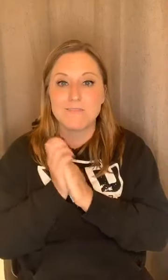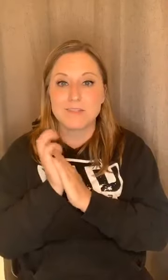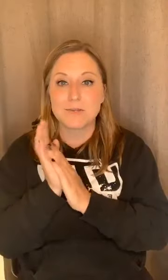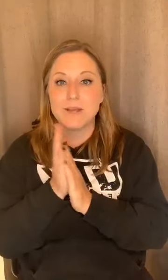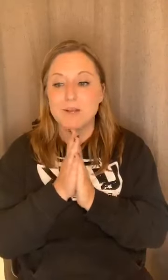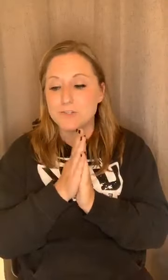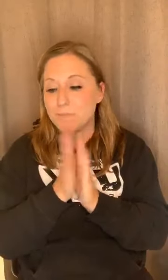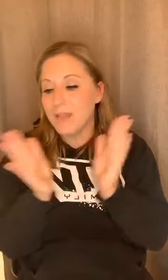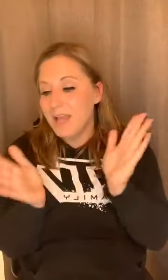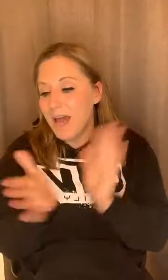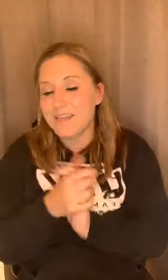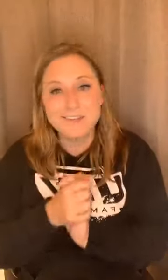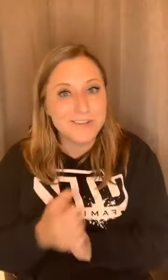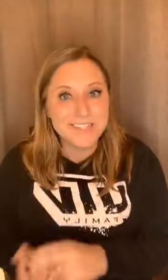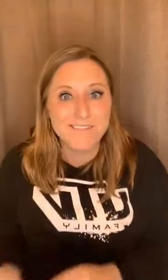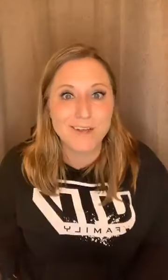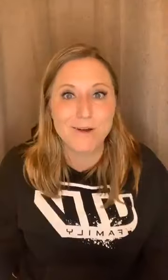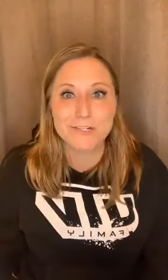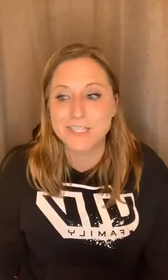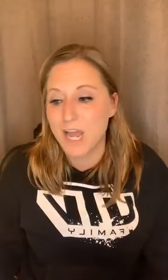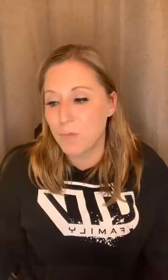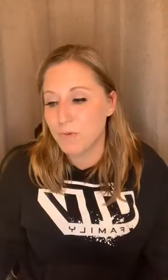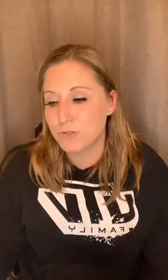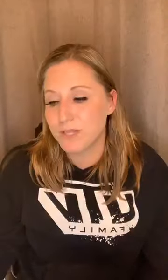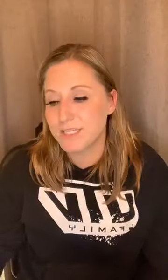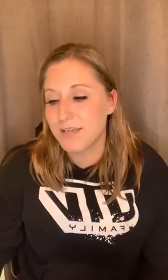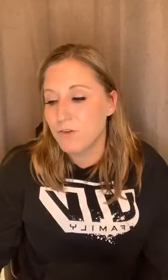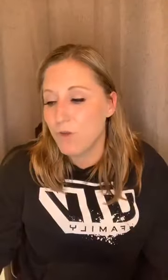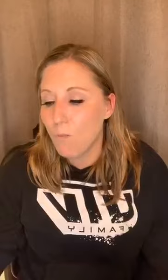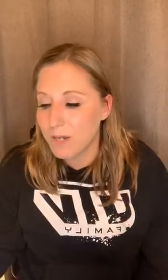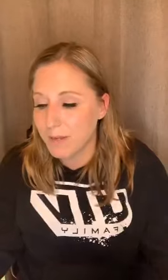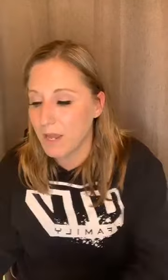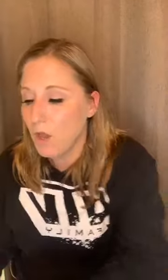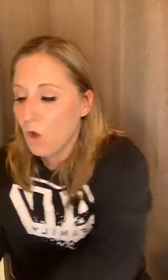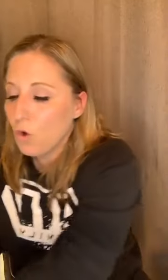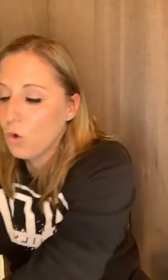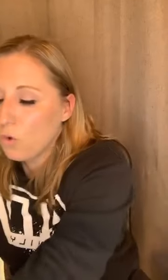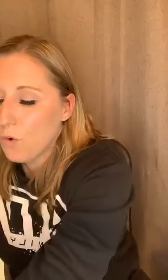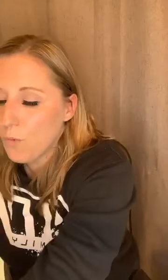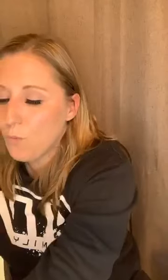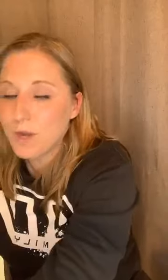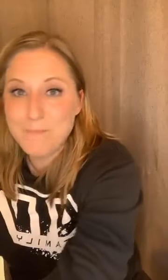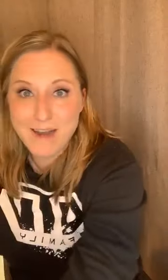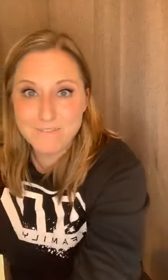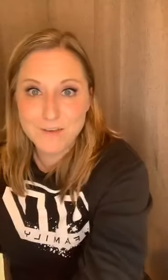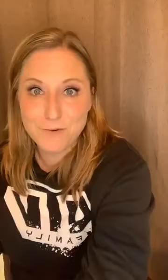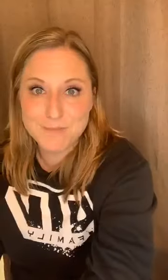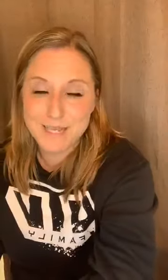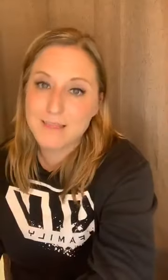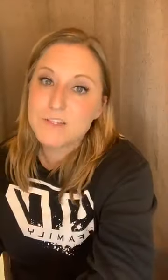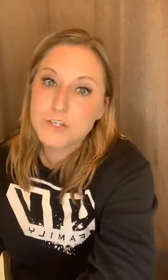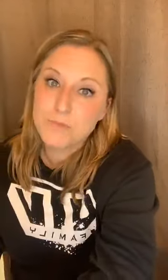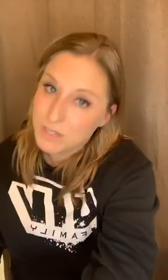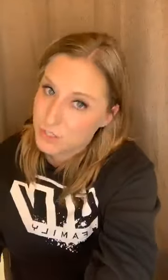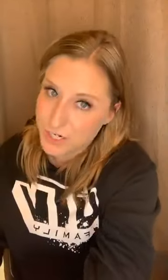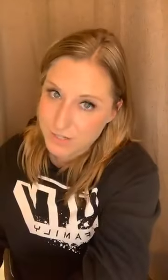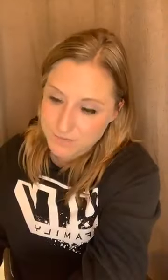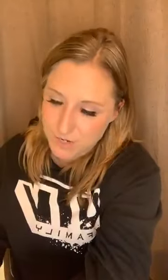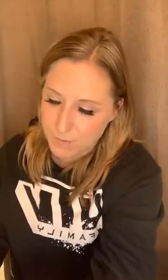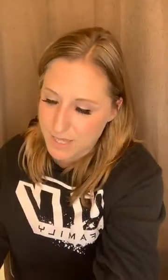that's going on. So unless you guys have any questions, I hope you enjoyed this. If you know anybody who would benefit from seeing this, could you please share this video with them